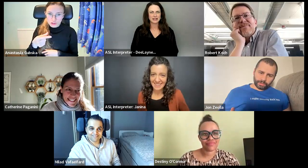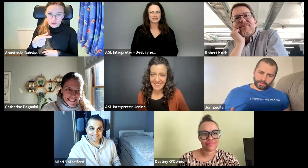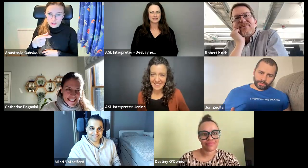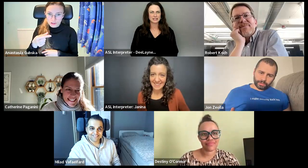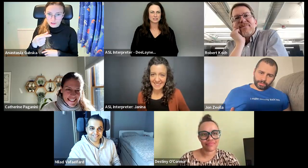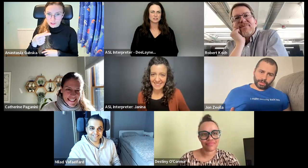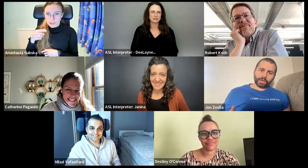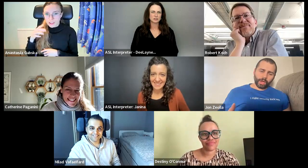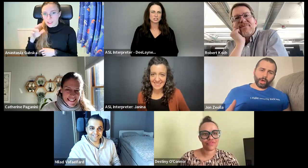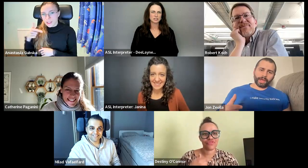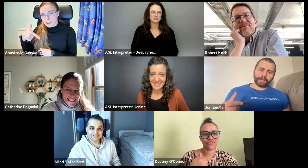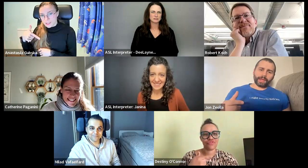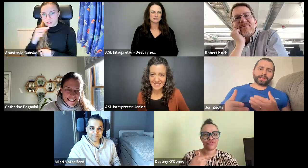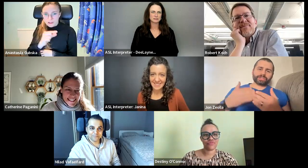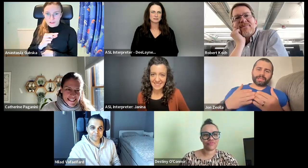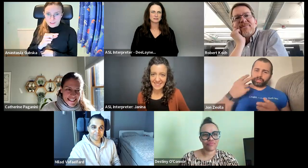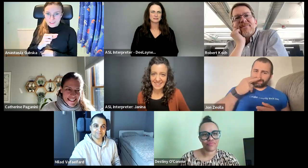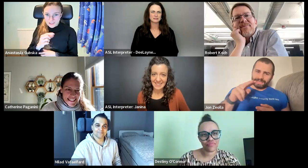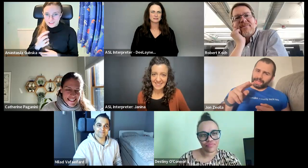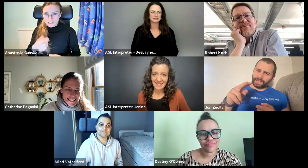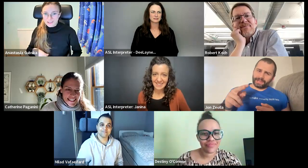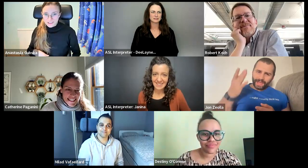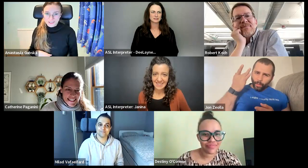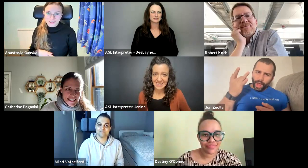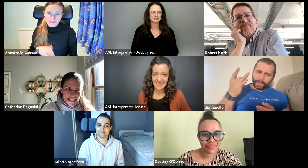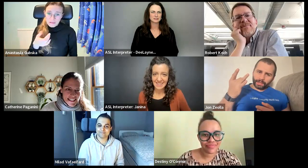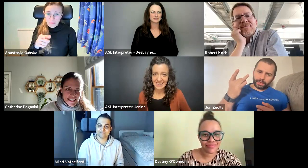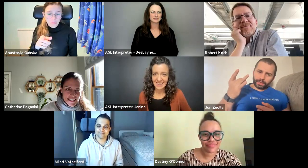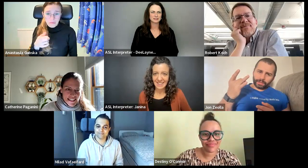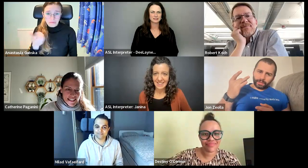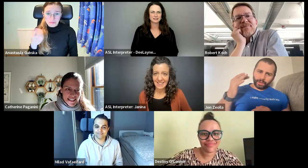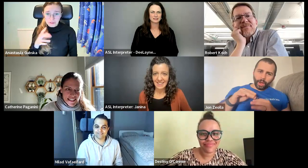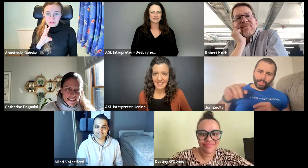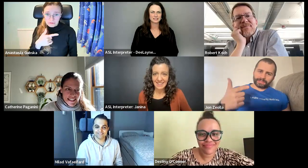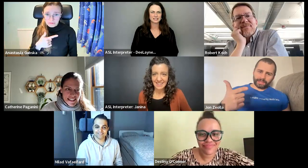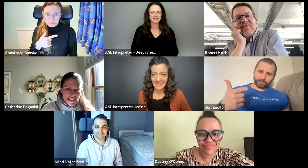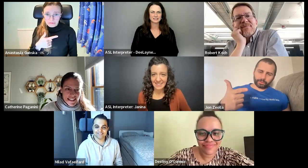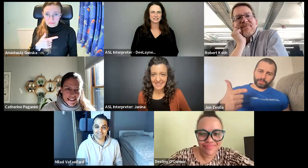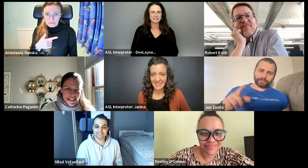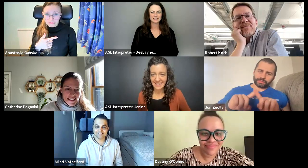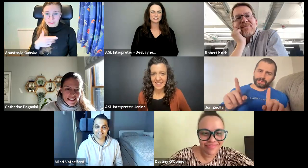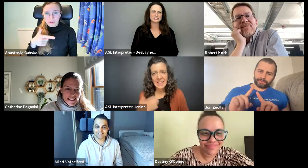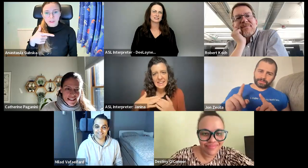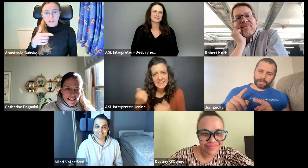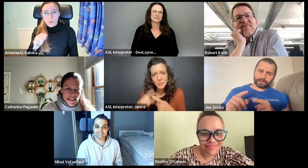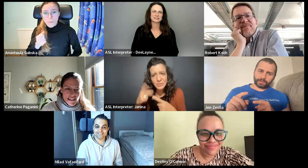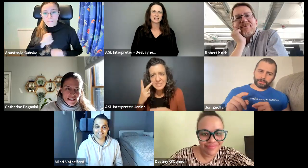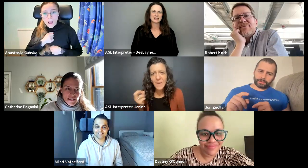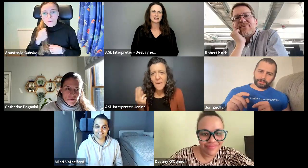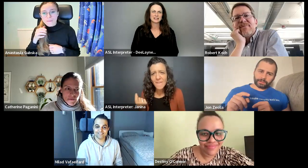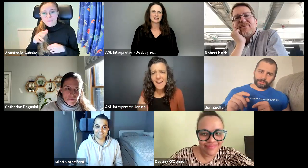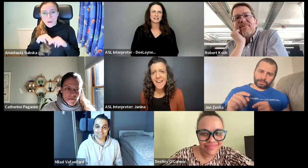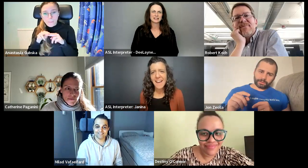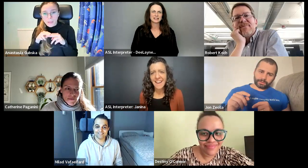Yeah. Yeah. It's like the letter G it's just easier to see. Is that why on this that we're doing this or is it a different time?